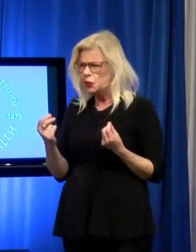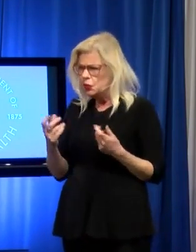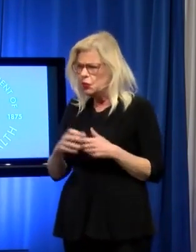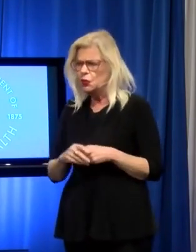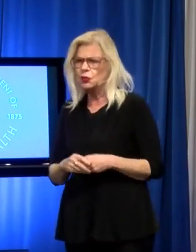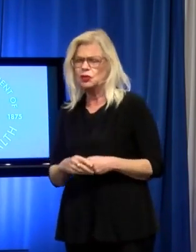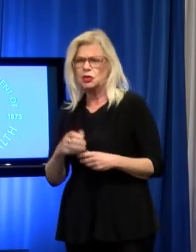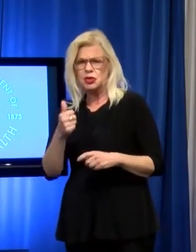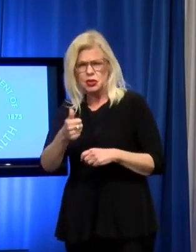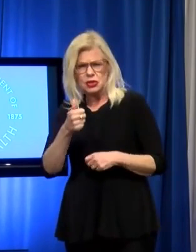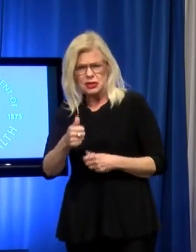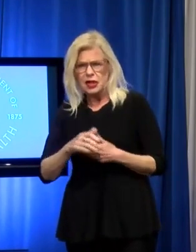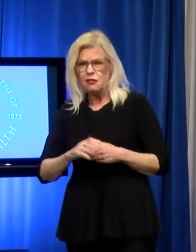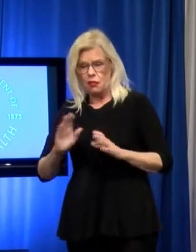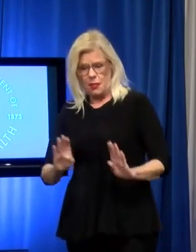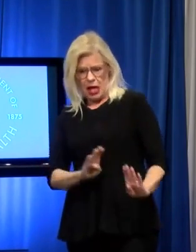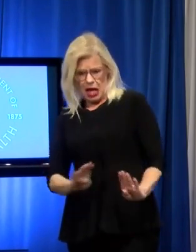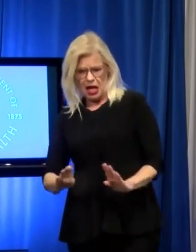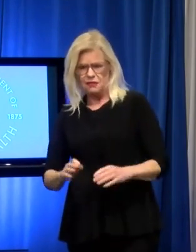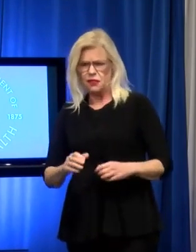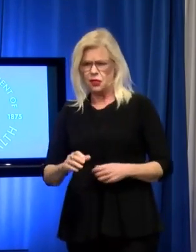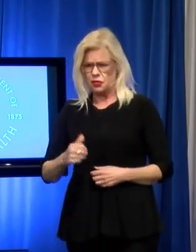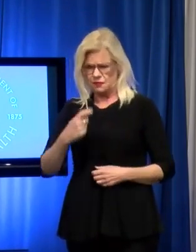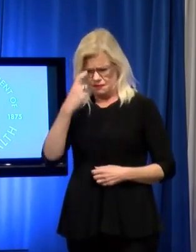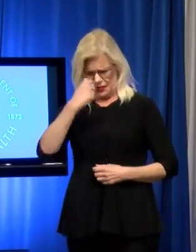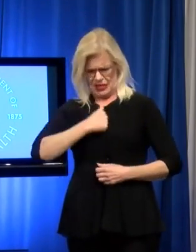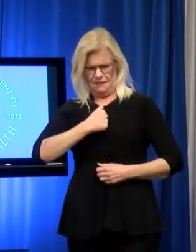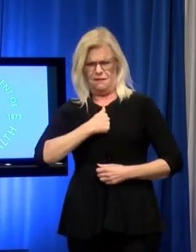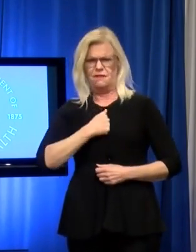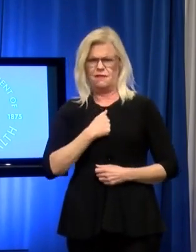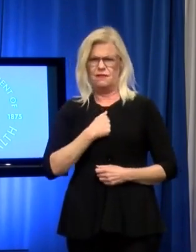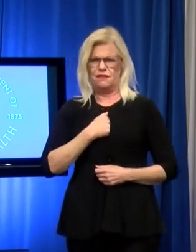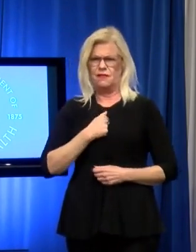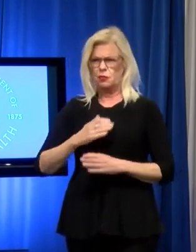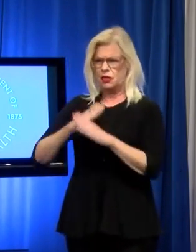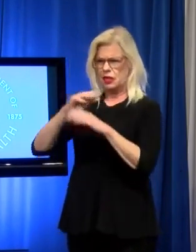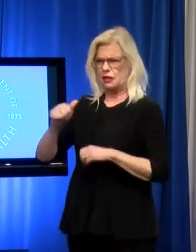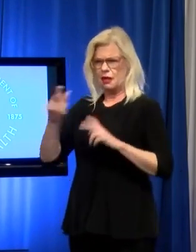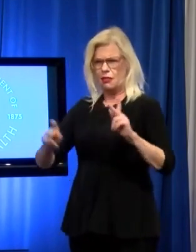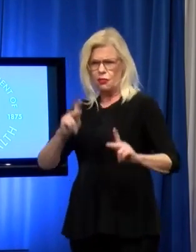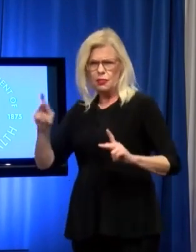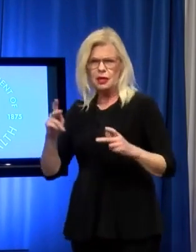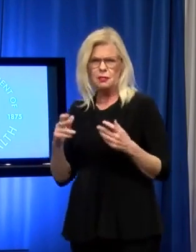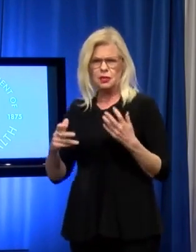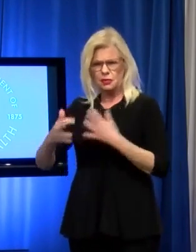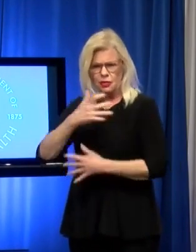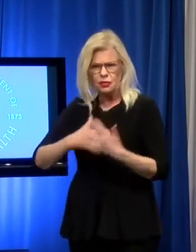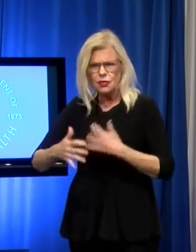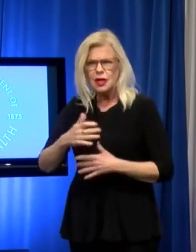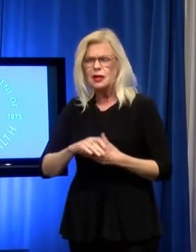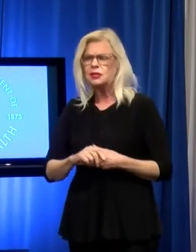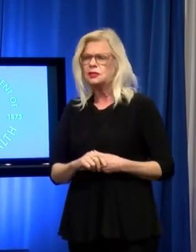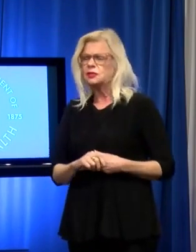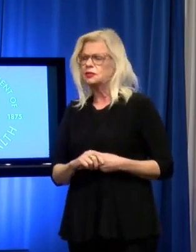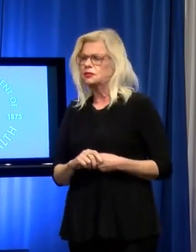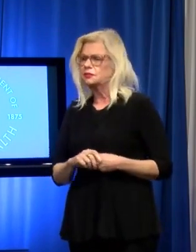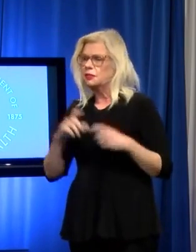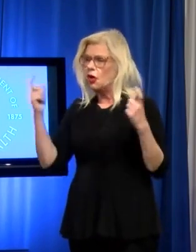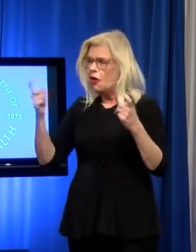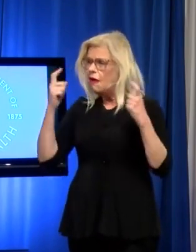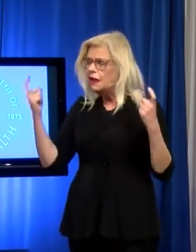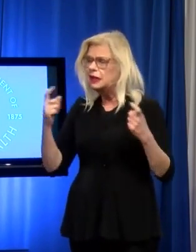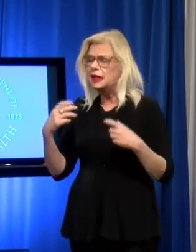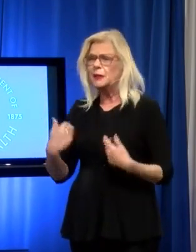taking responsibility for your behavior so that you don't inadvertently infect someone that you're around. Holiday times are